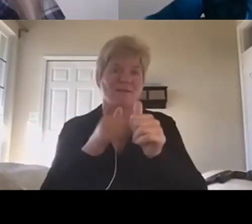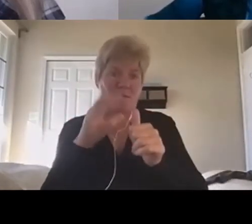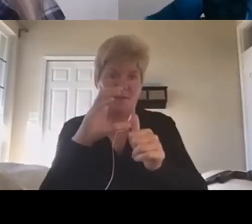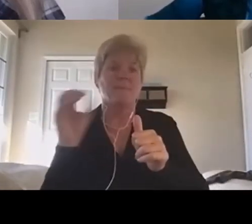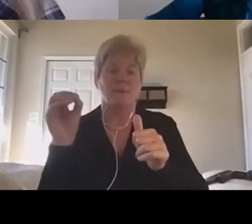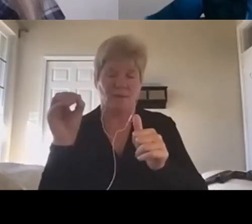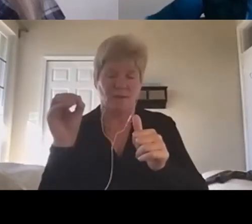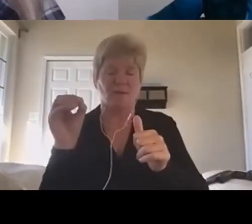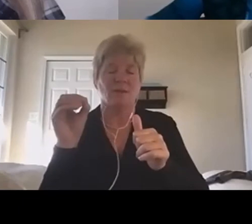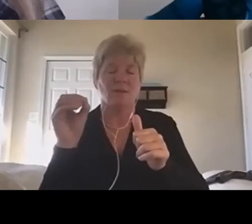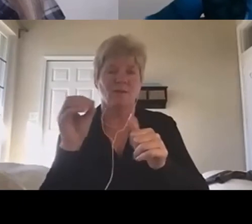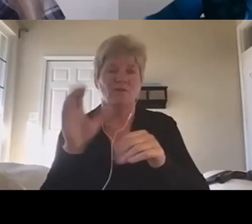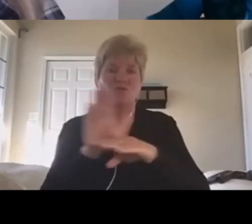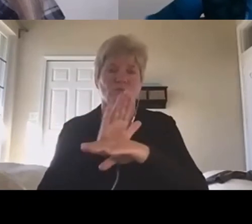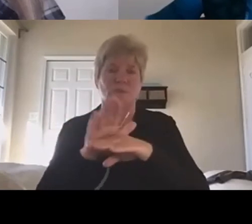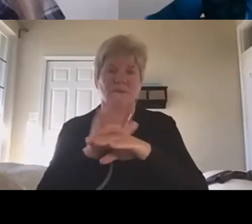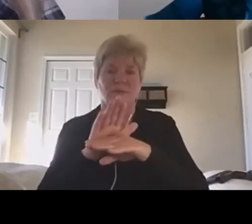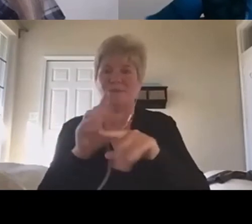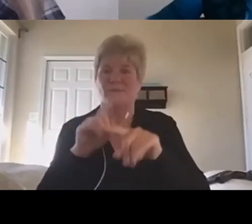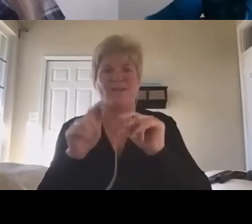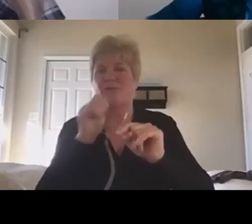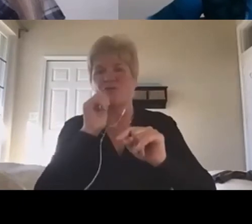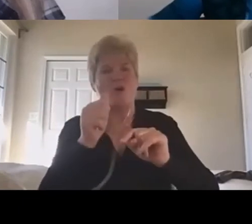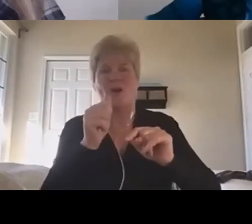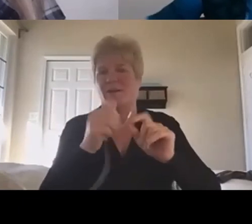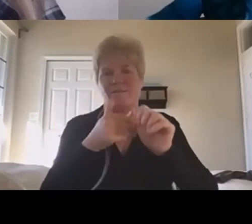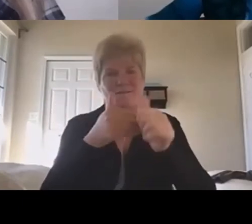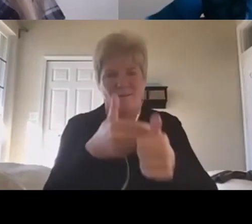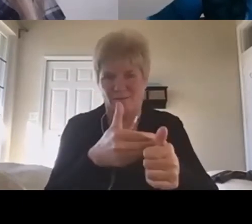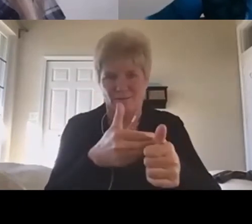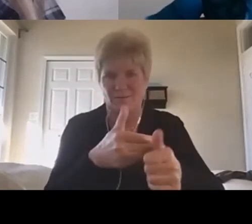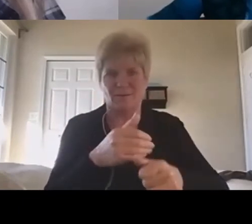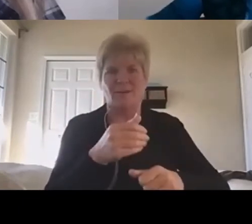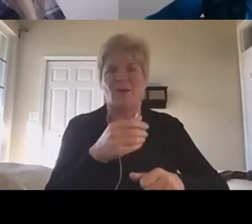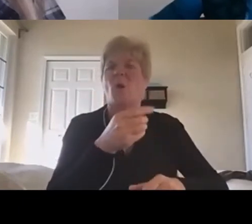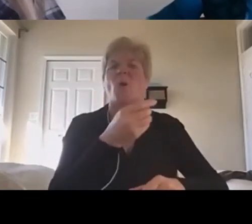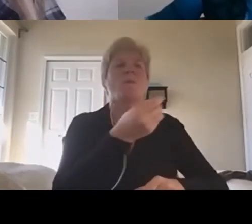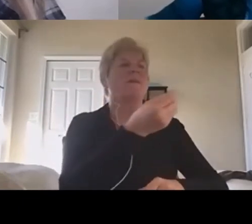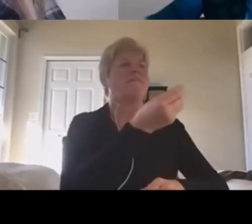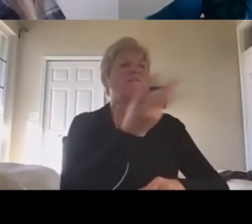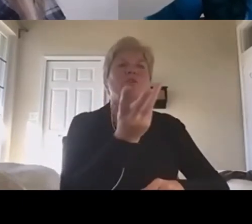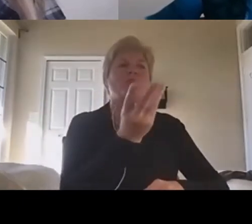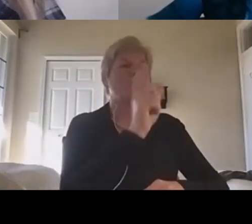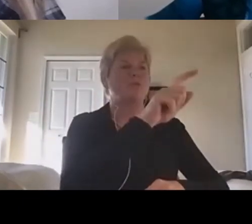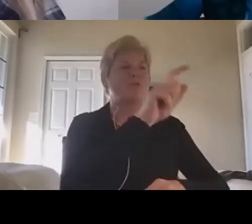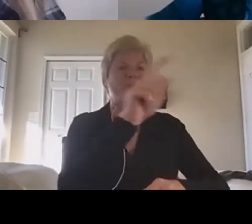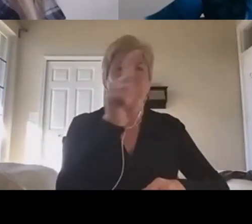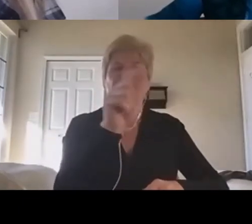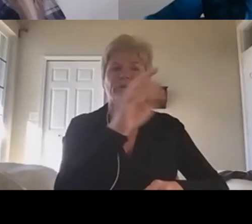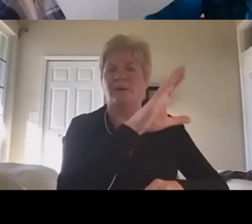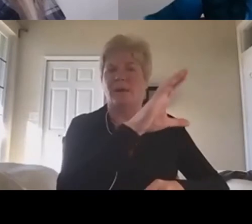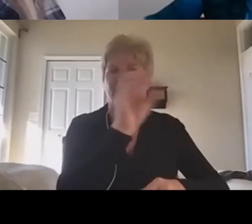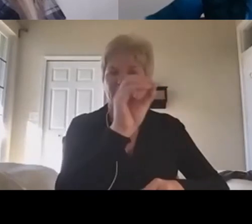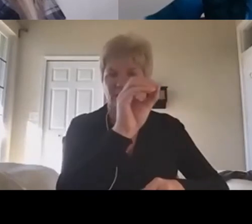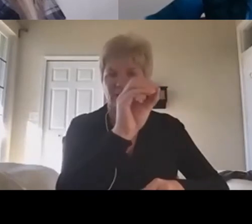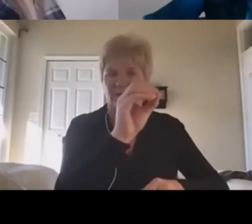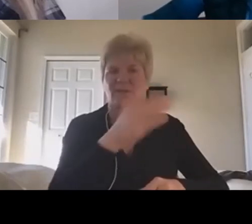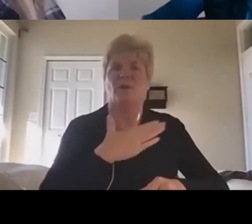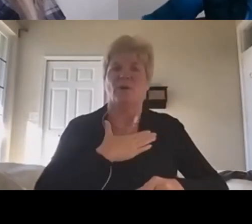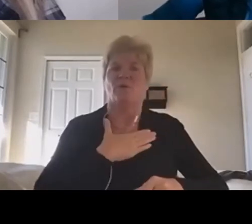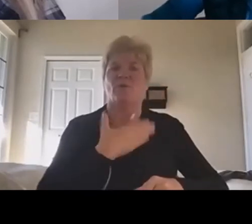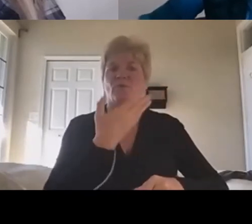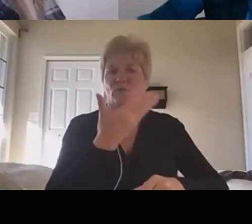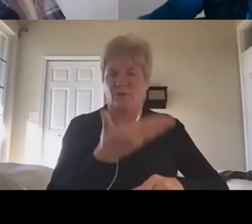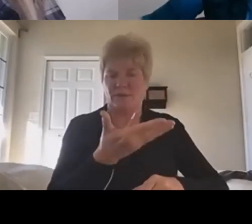That's not going to happen. It's going to be a very small subset. It's going to see the